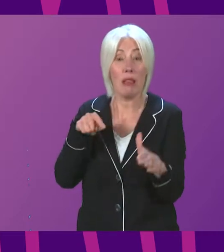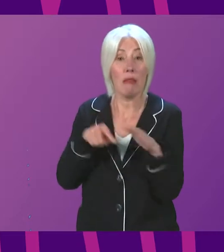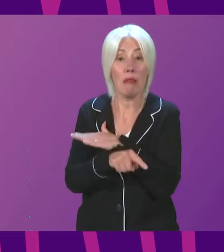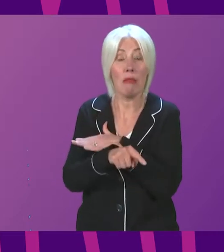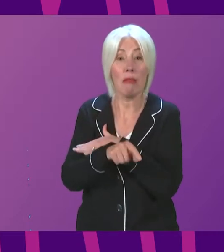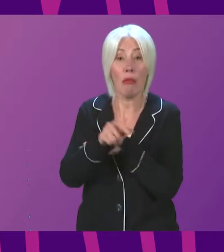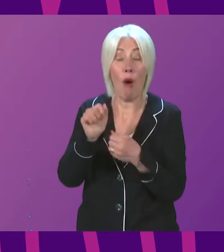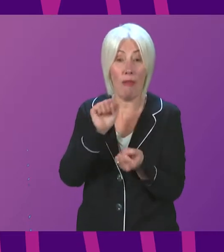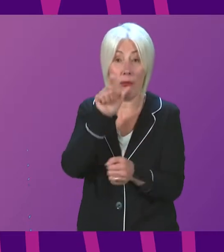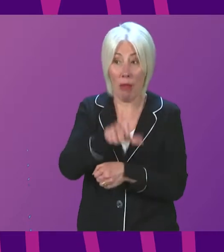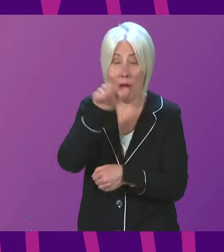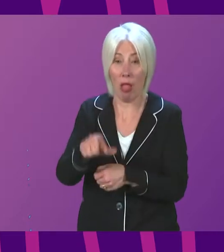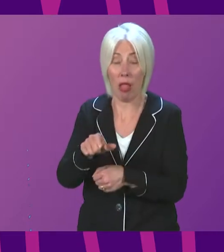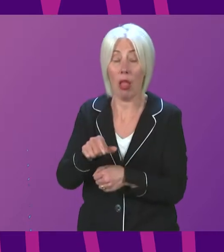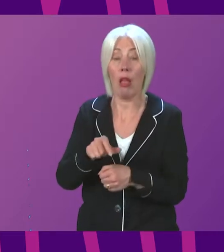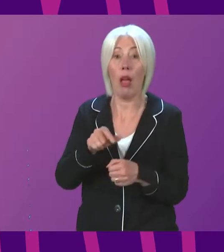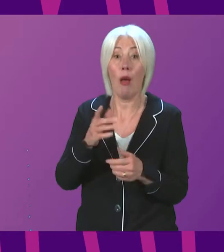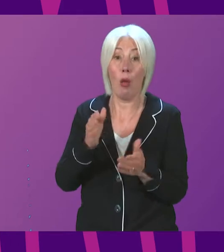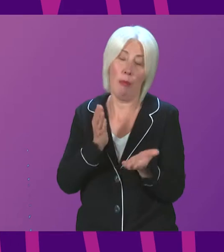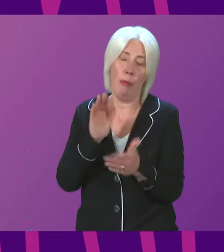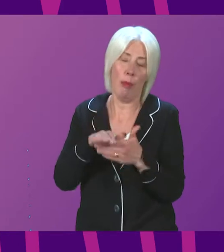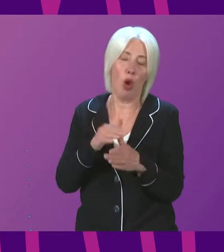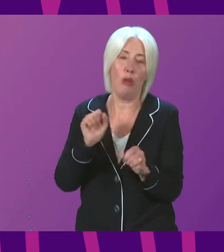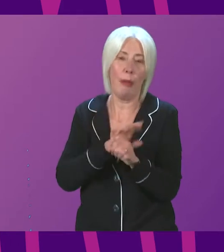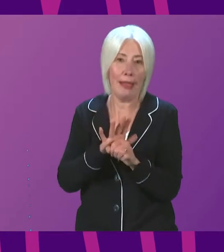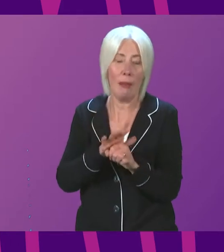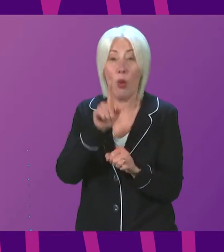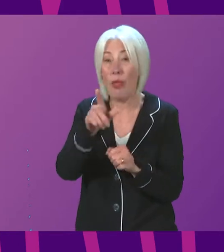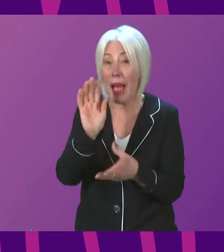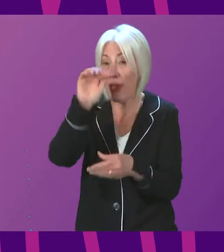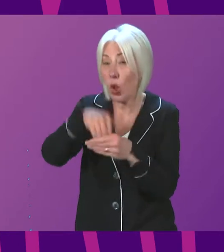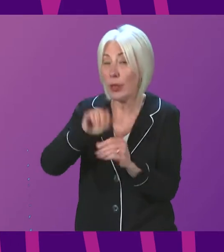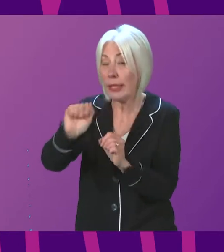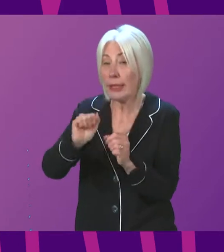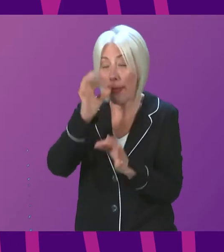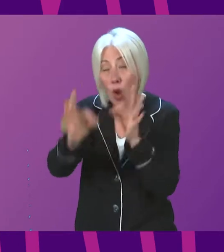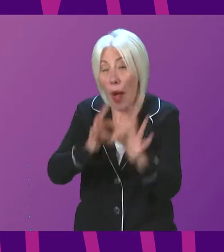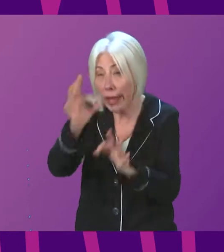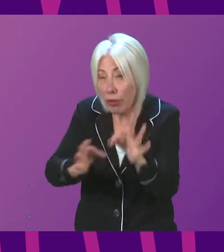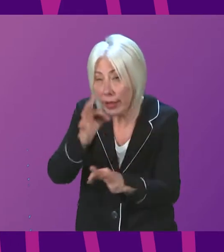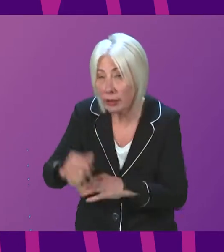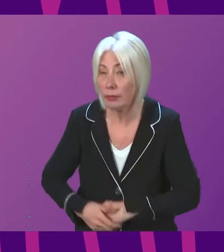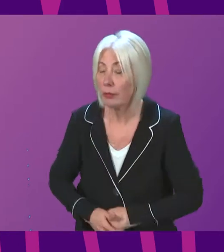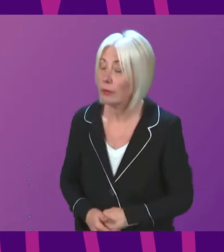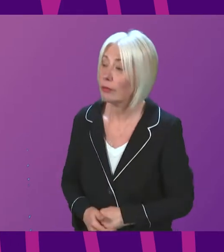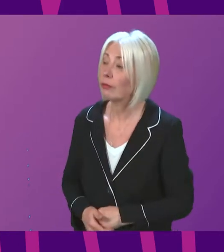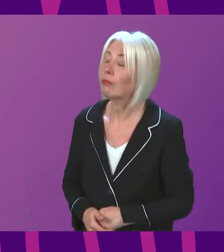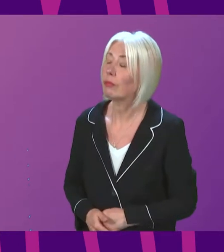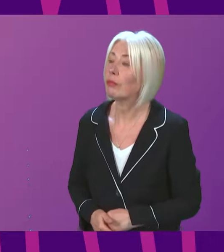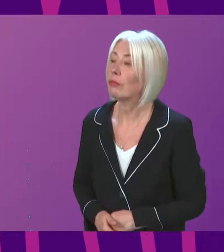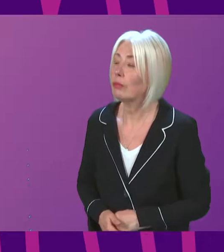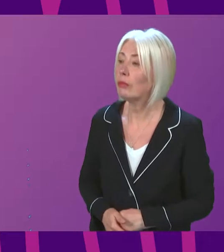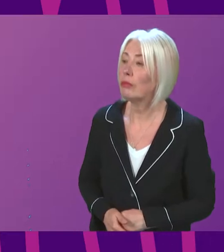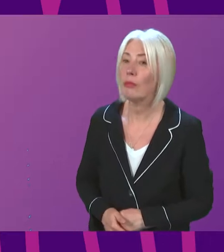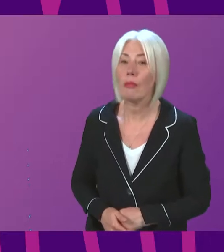the pandemic, will fall within the remit of the inquiry? The Secretary. I think the best way to answer the